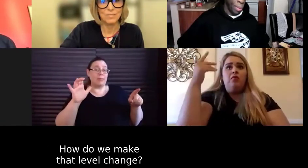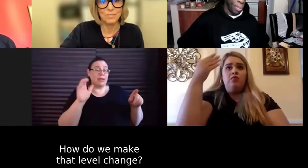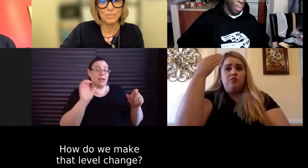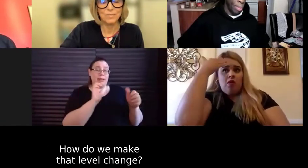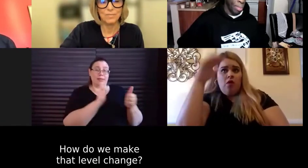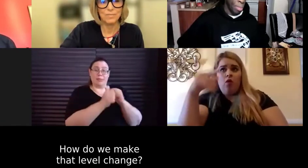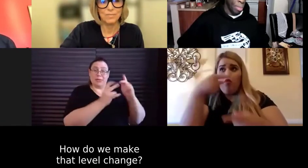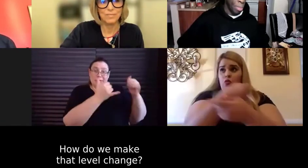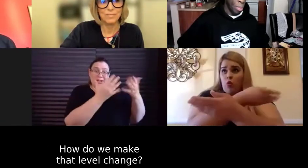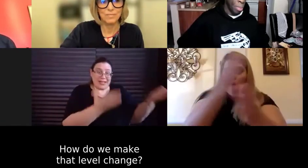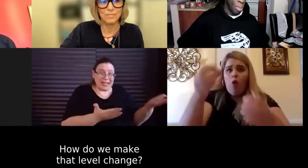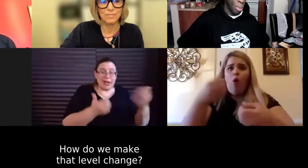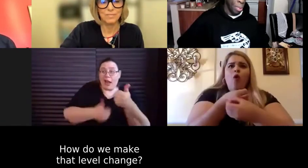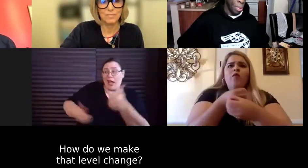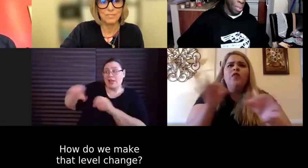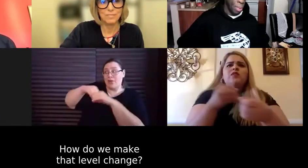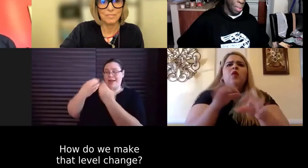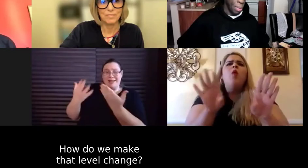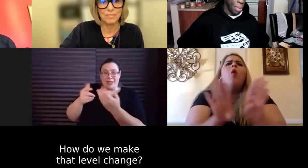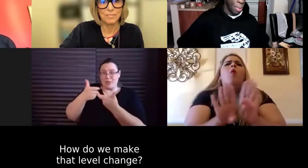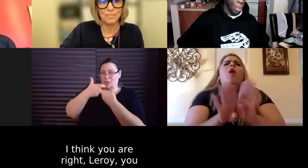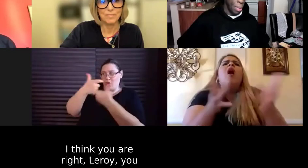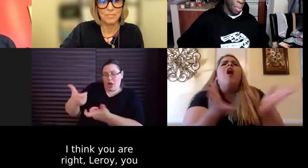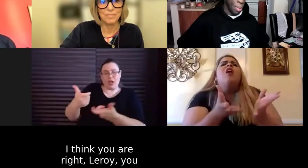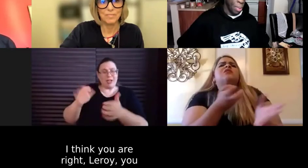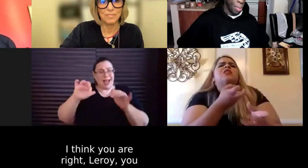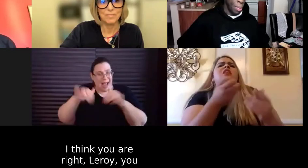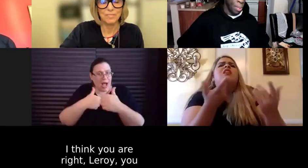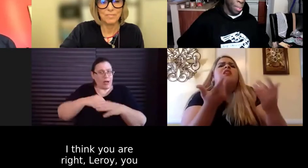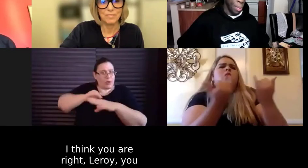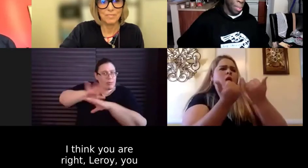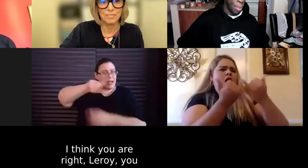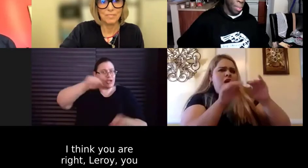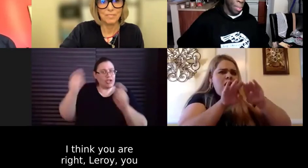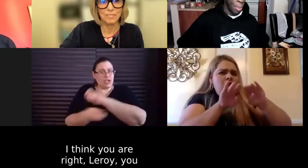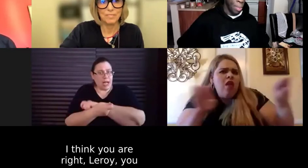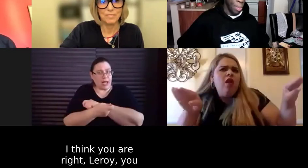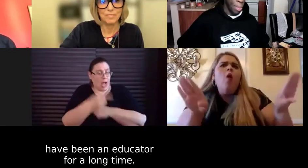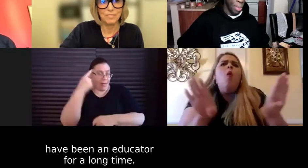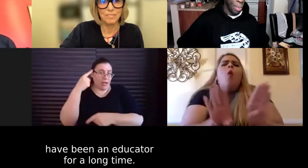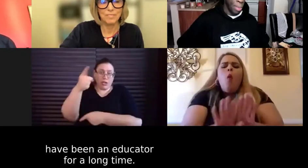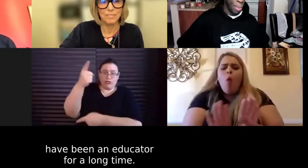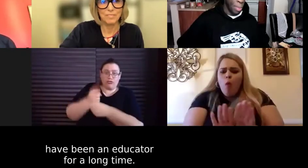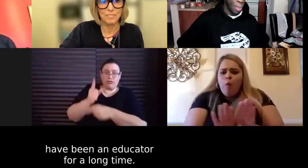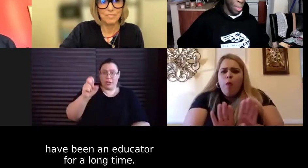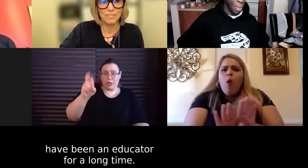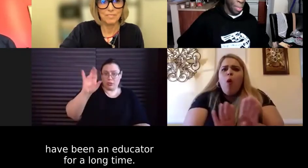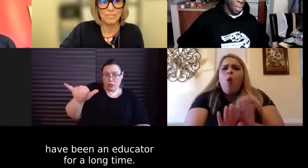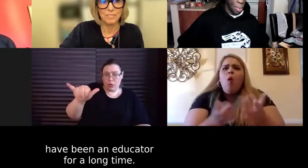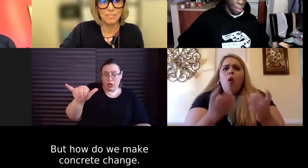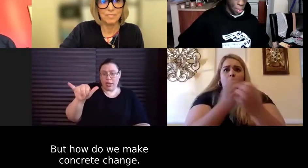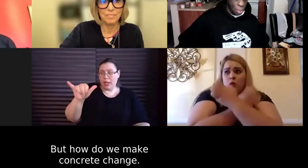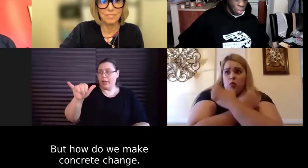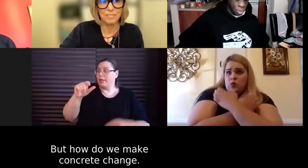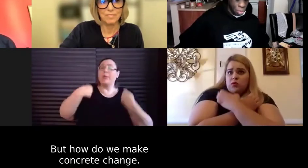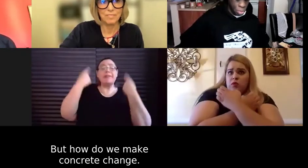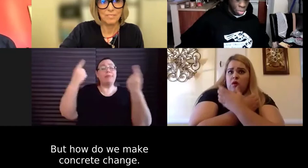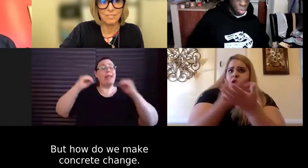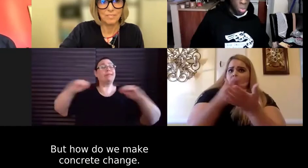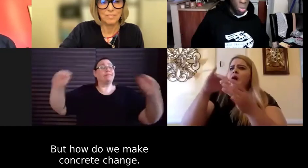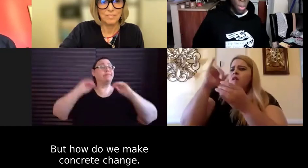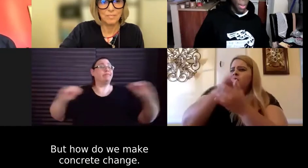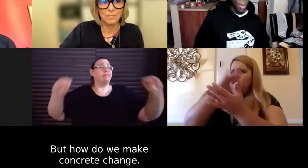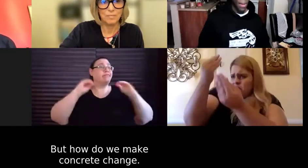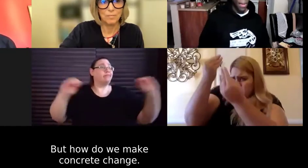here. You know, how do we make that kind of level change? I think you said, Leroy, right? That education, we've been educated for a long time, but how do we